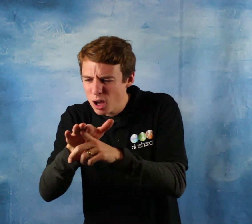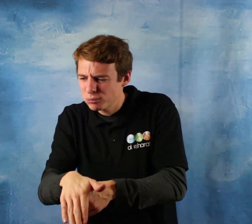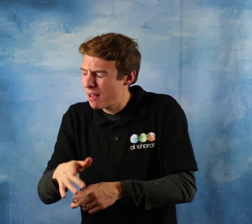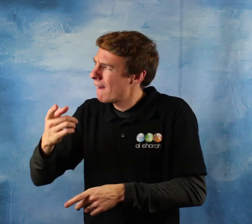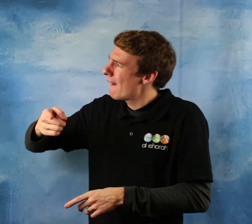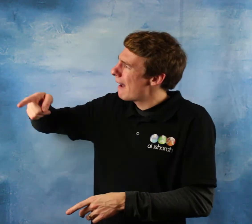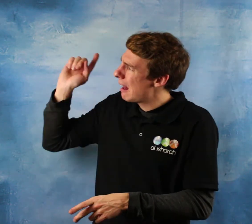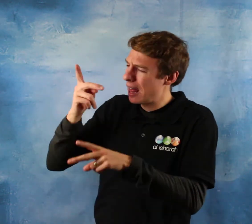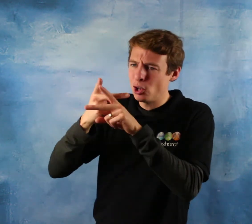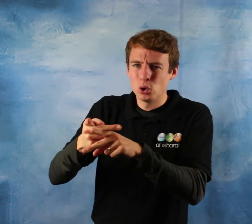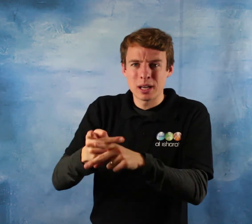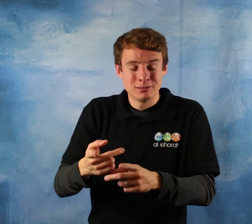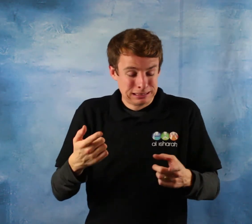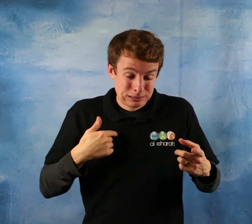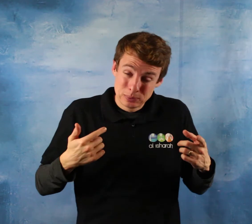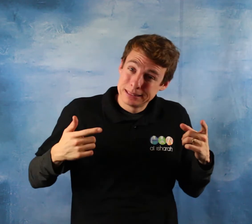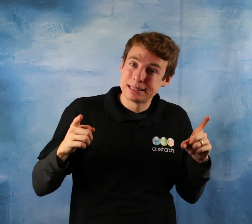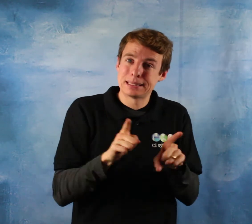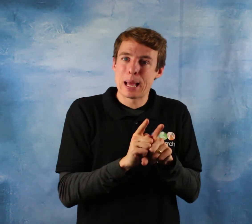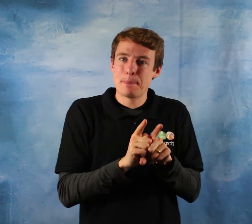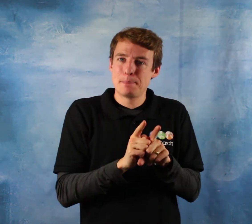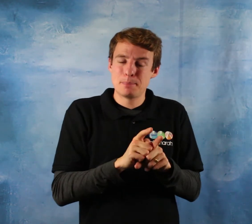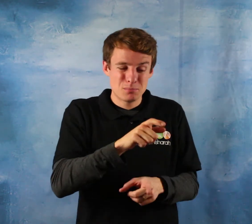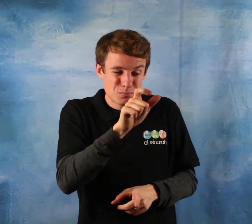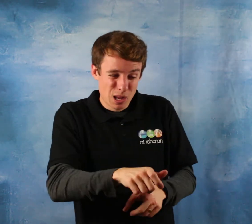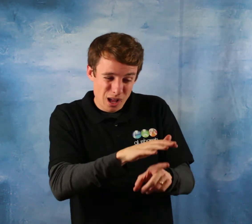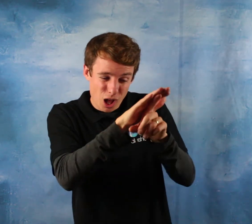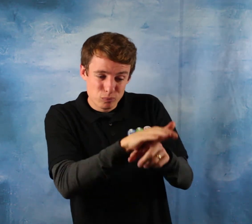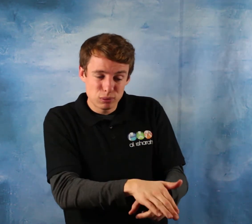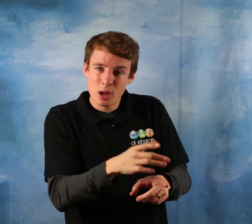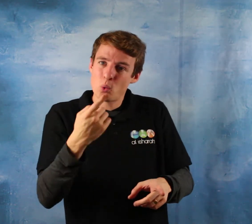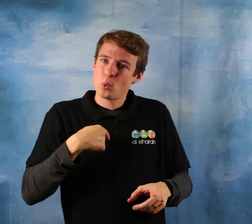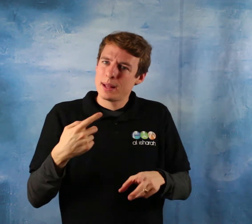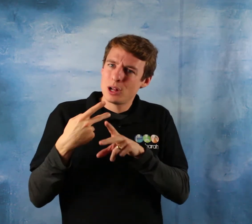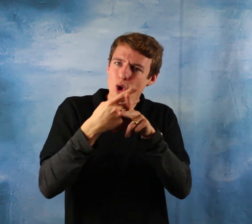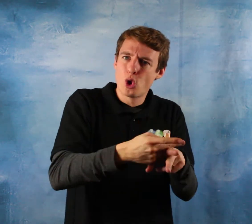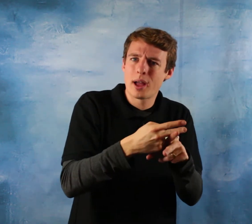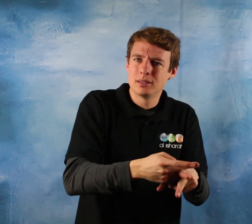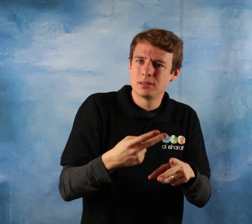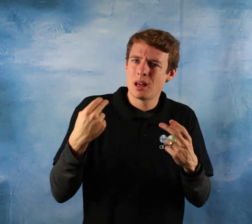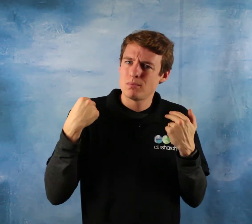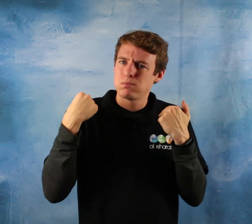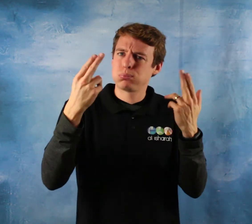oppressed to be supported and granted victory over their abusers and it is our duty